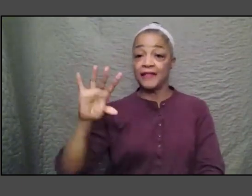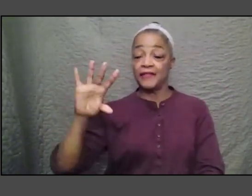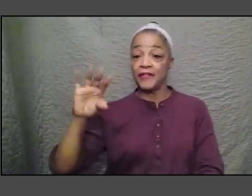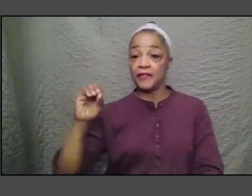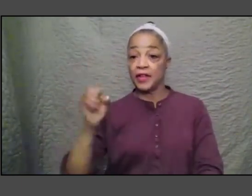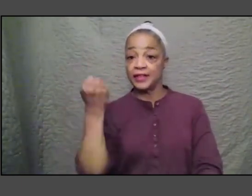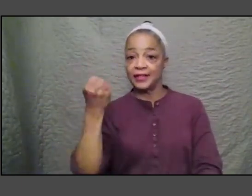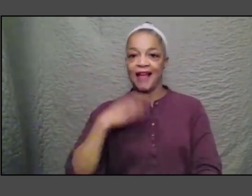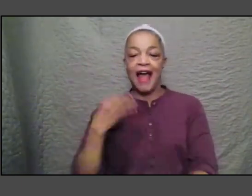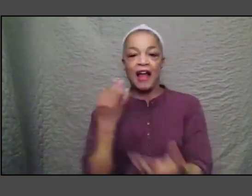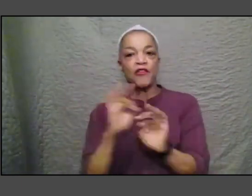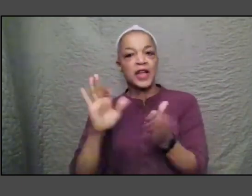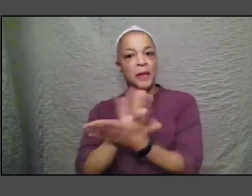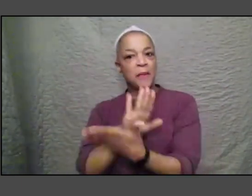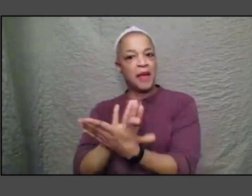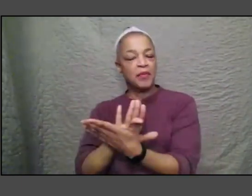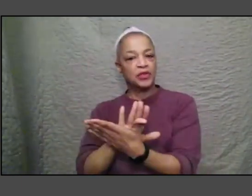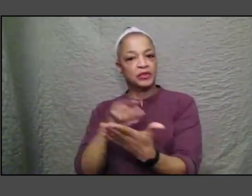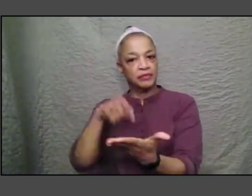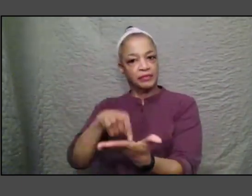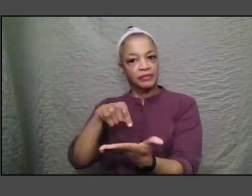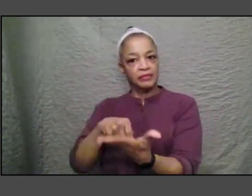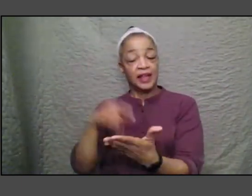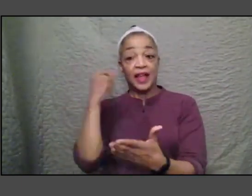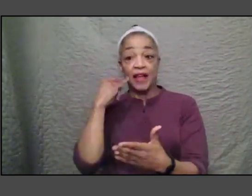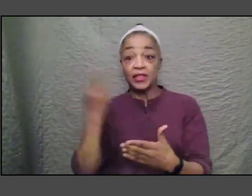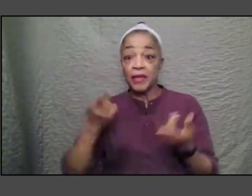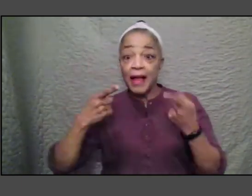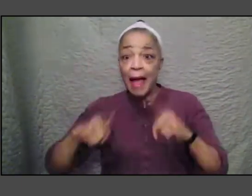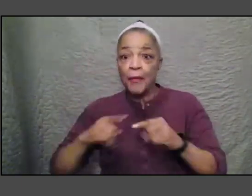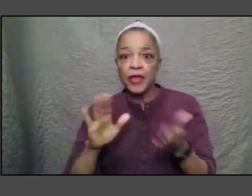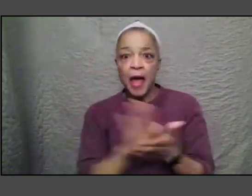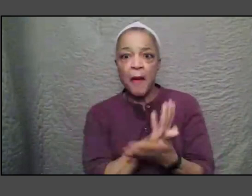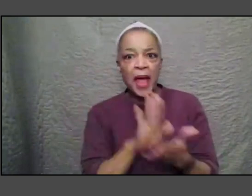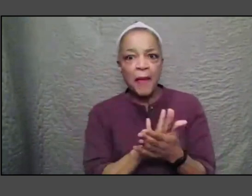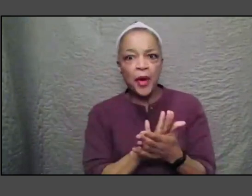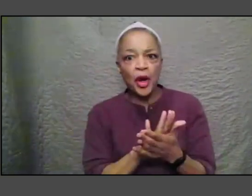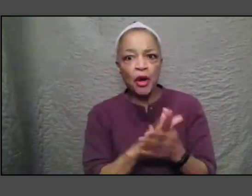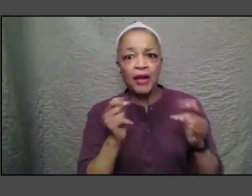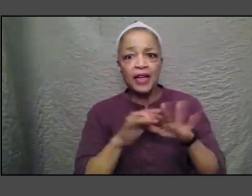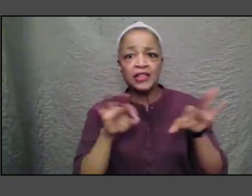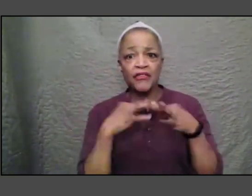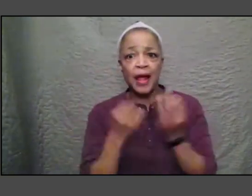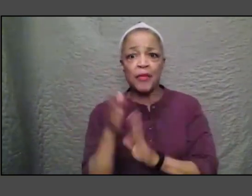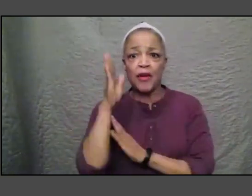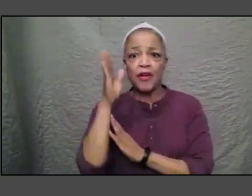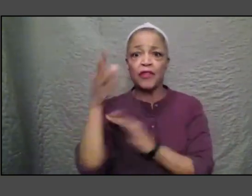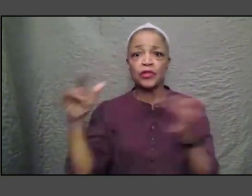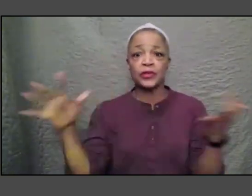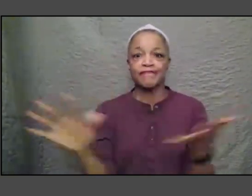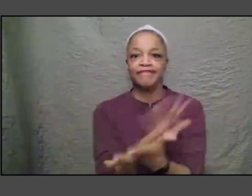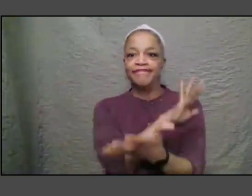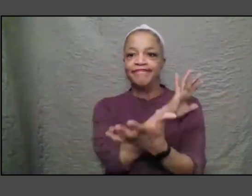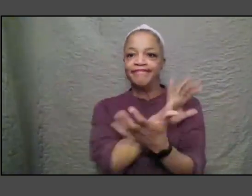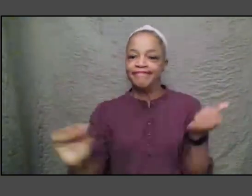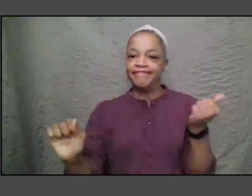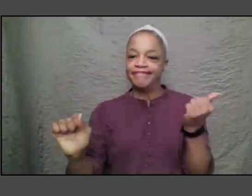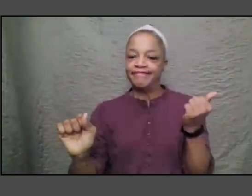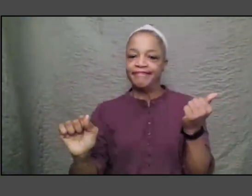knew that if something happened to that paper his whole family's future would be destroyed so he wasn't very good with his hands he